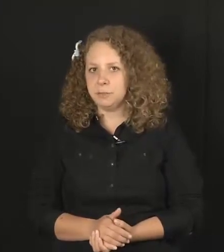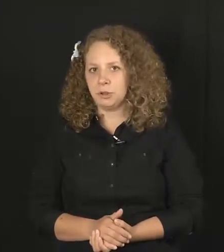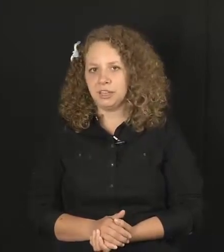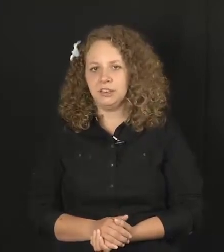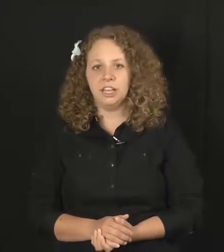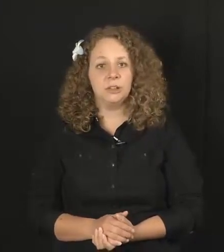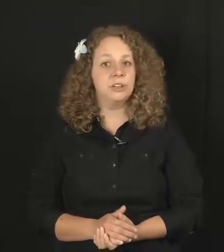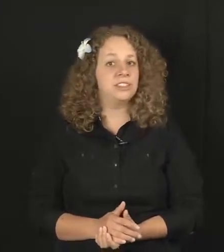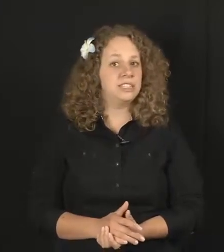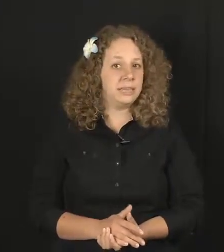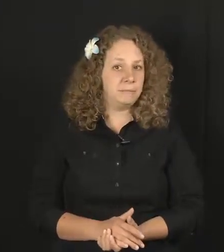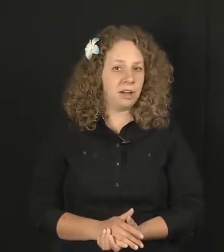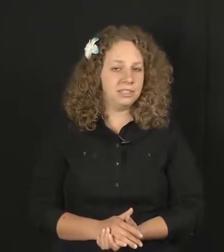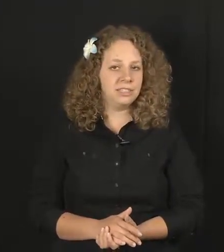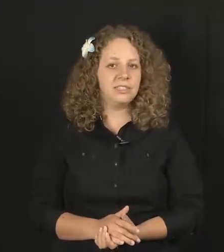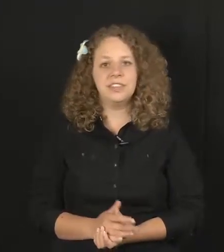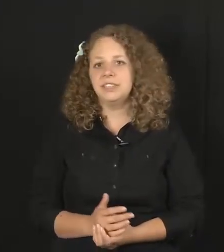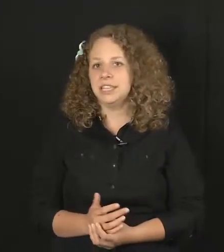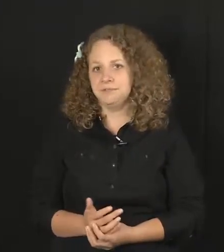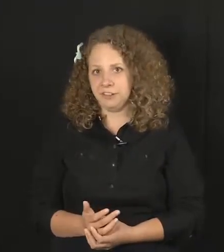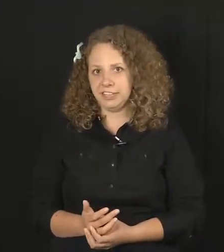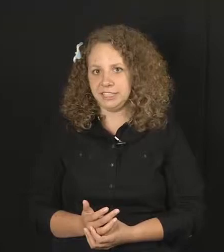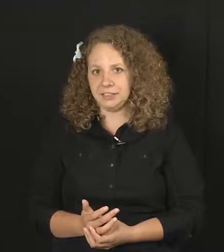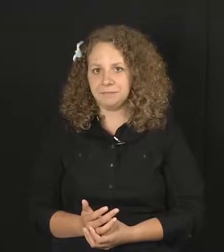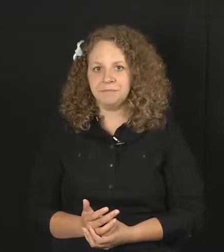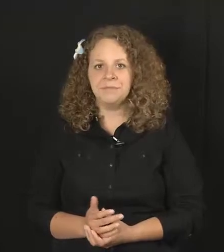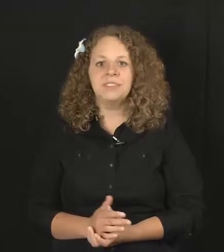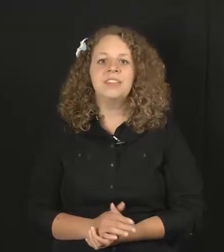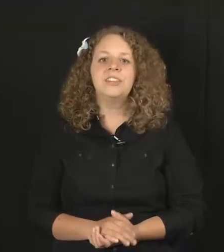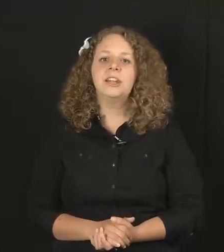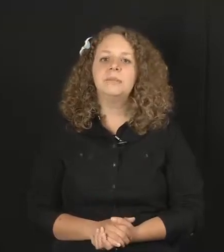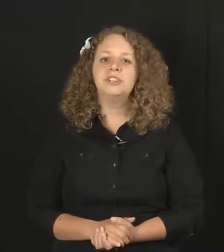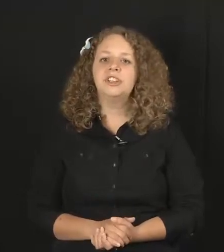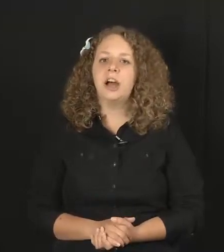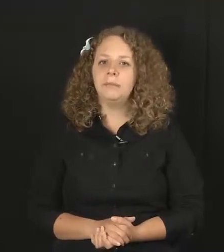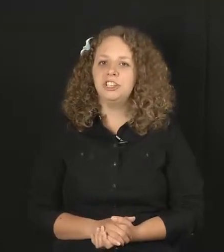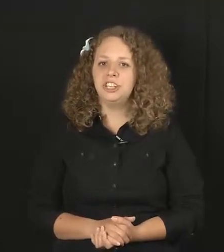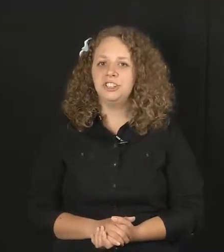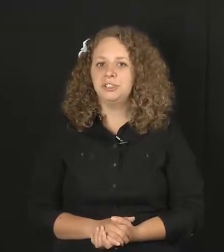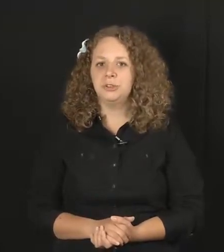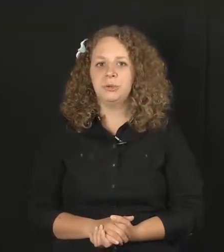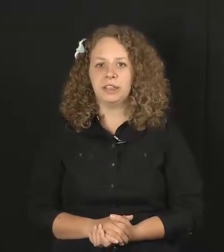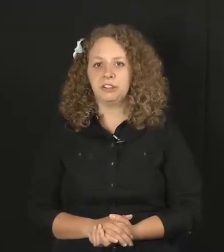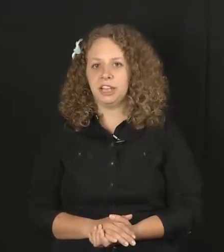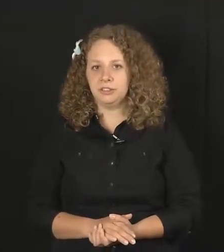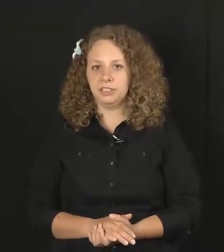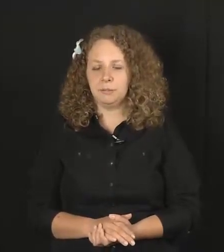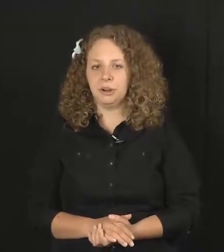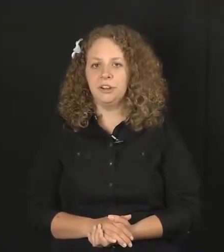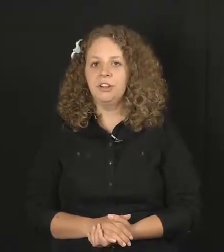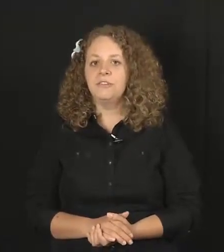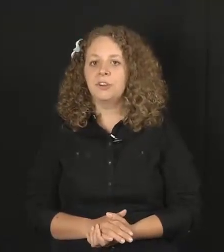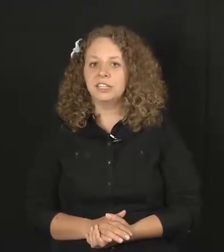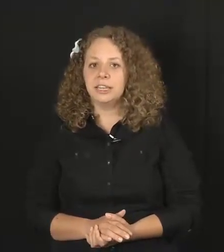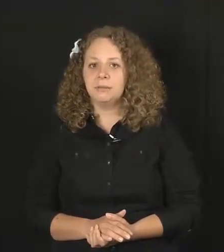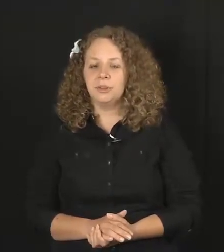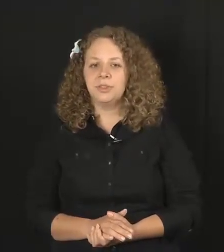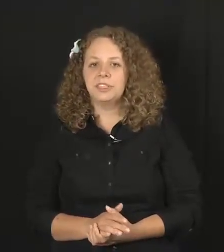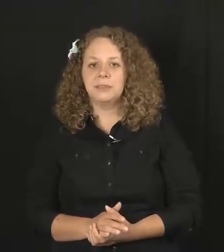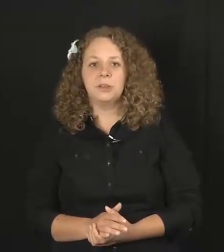spoken, including the same pauses and the same phrasing. The number should not be changed into a regular counting number. For example, the zip